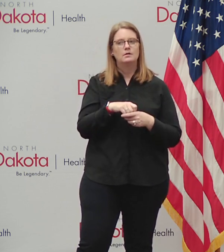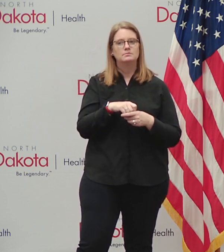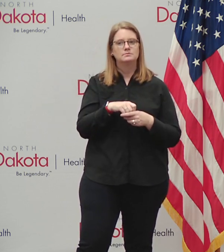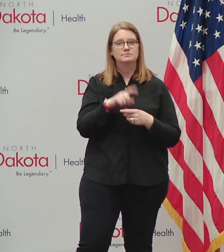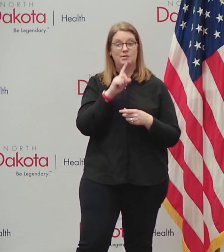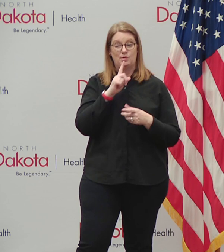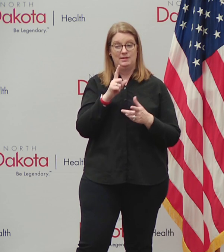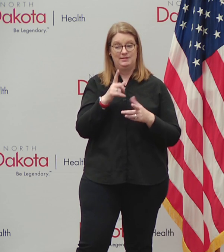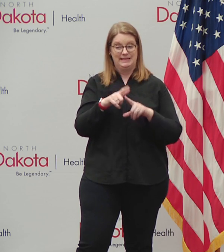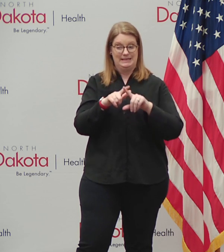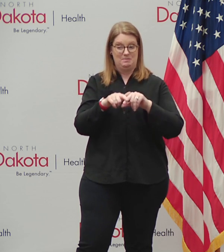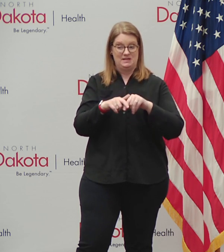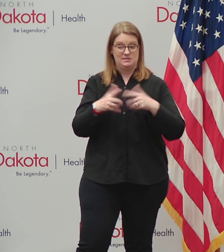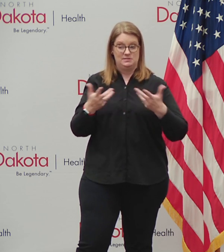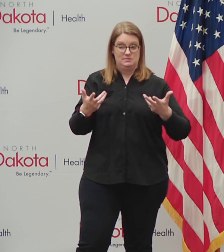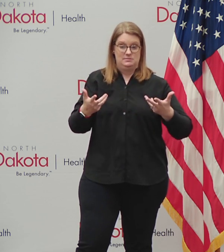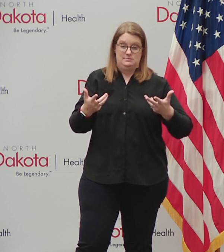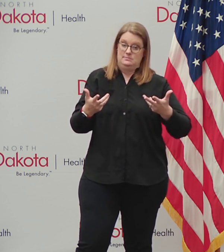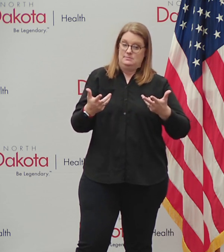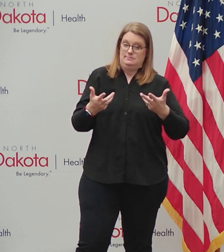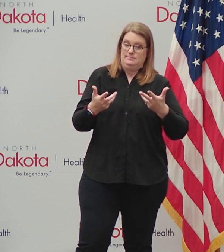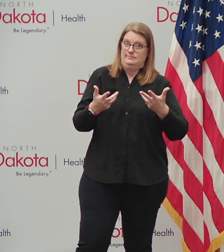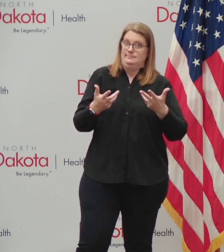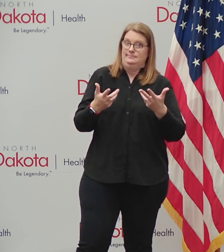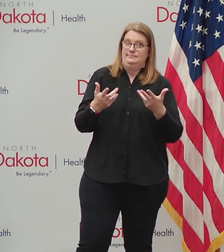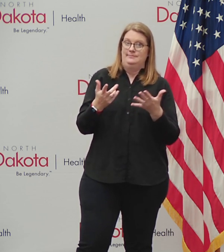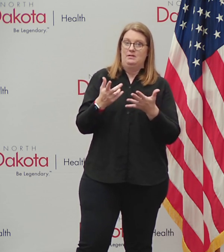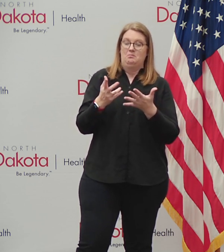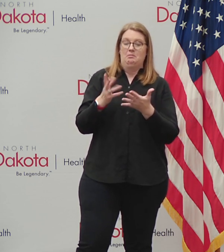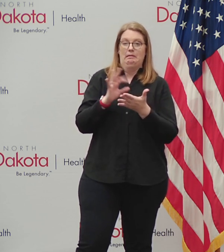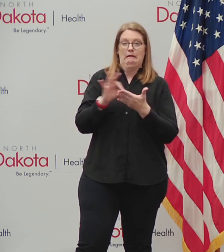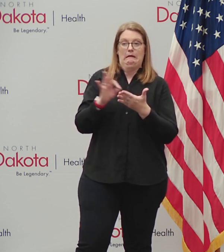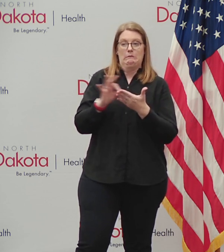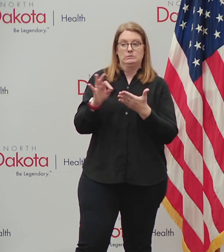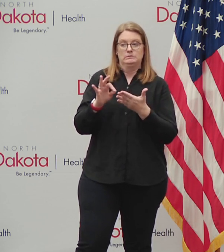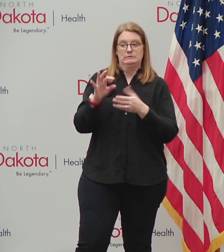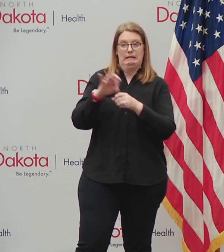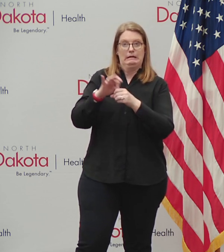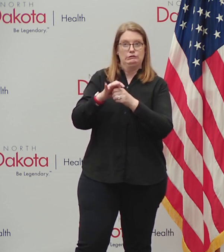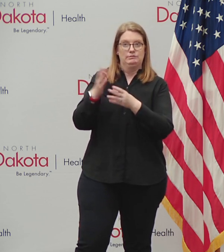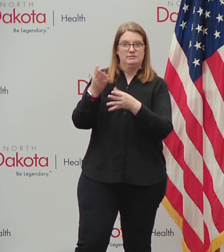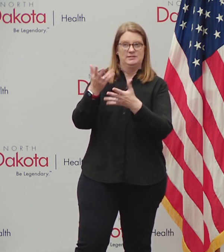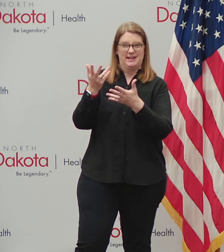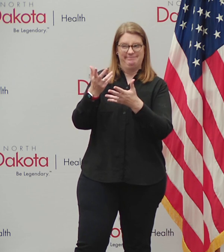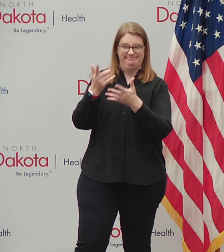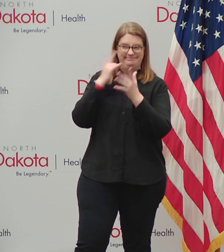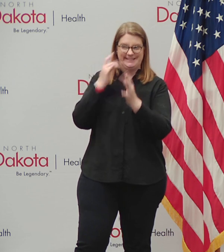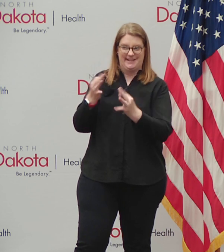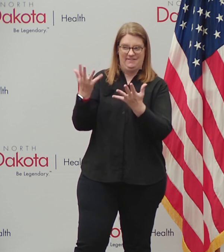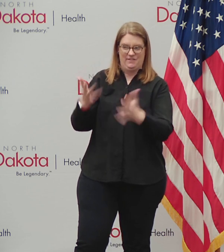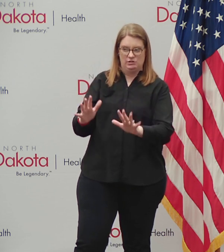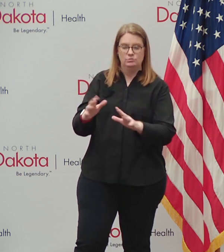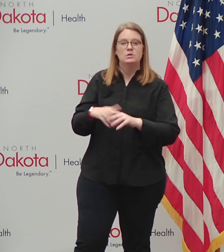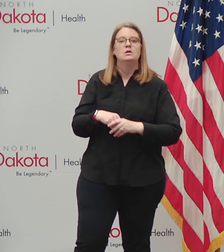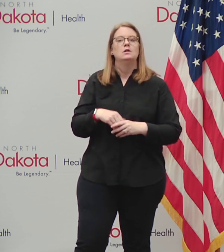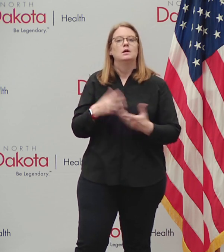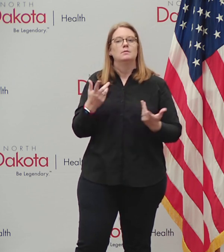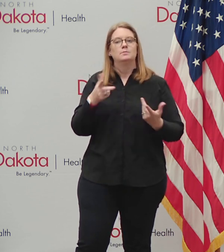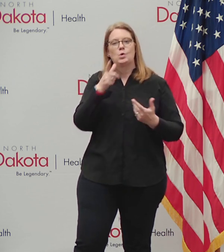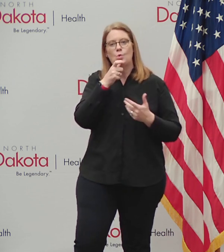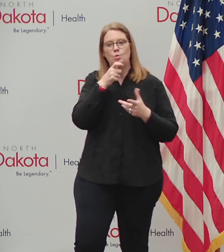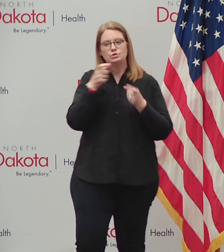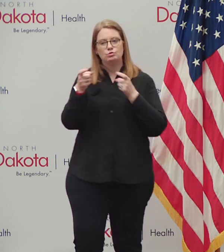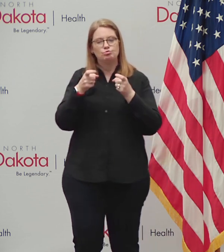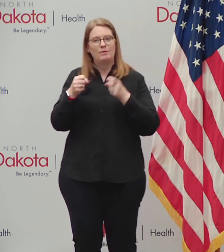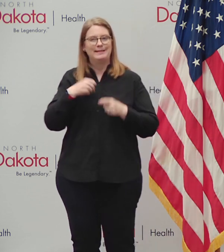you know, how the races when the counts get finalized. Because I think it's when it depends on, you know, who ends up controlling